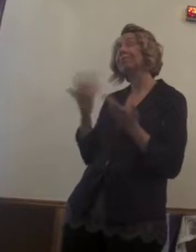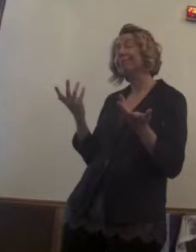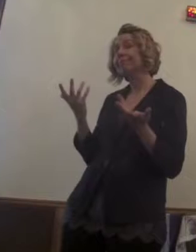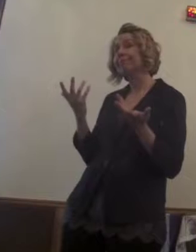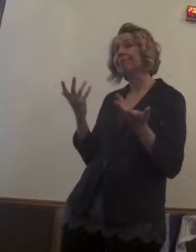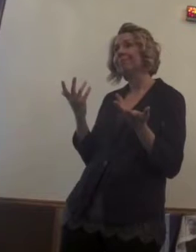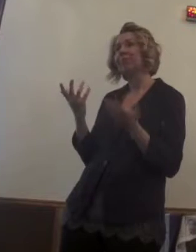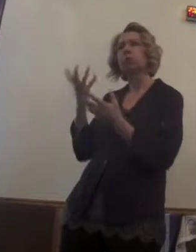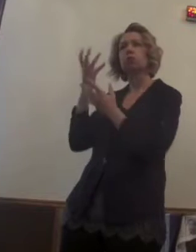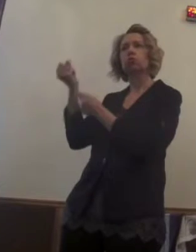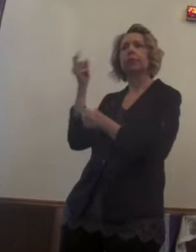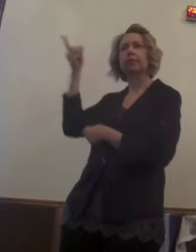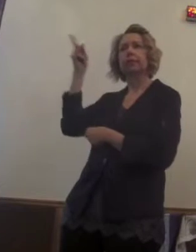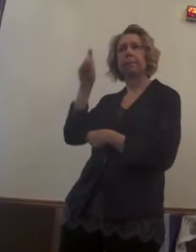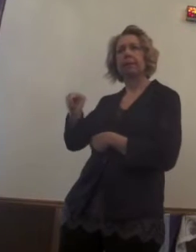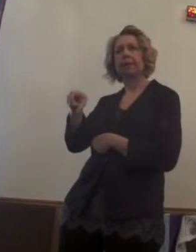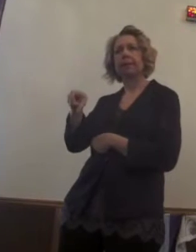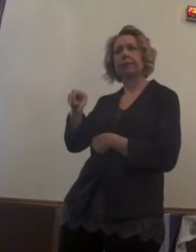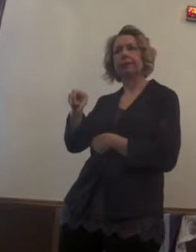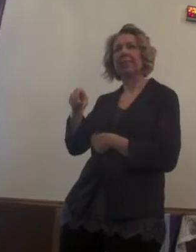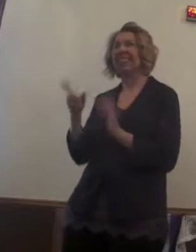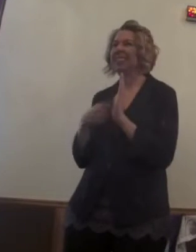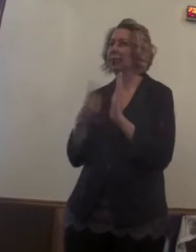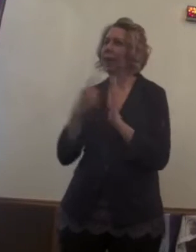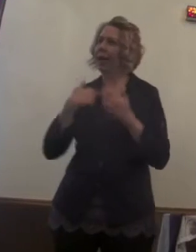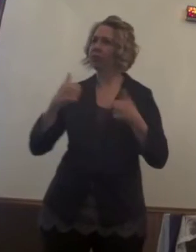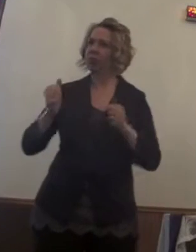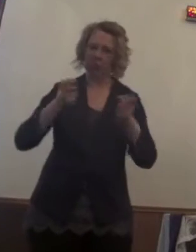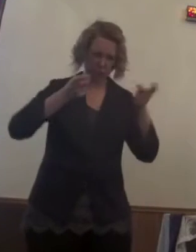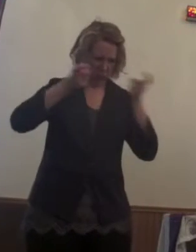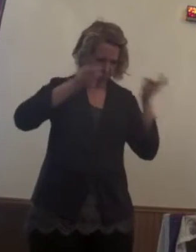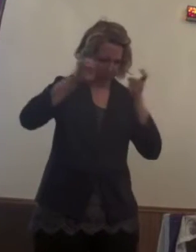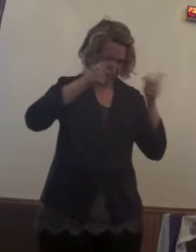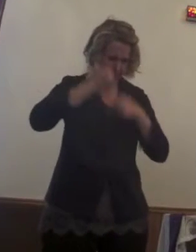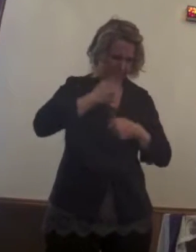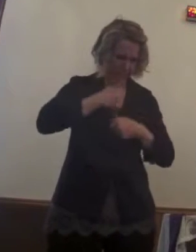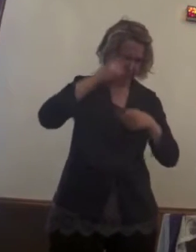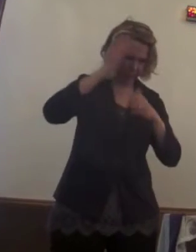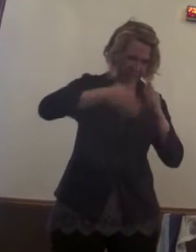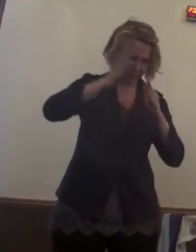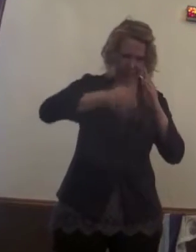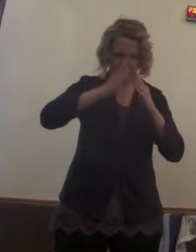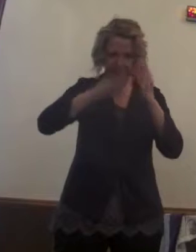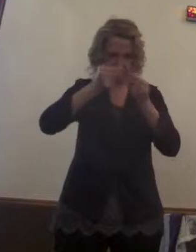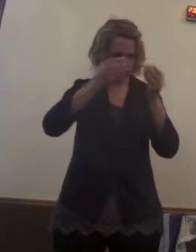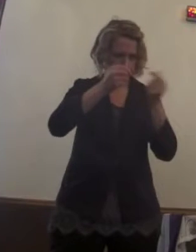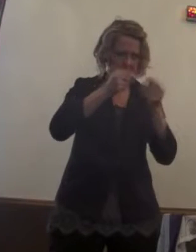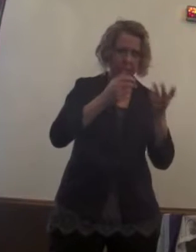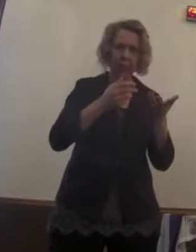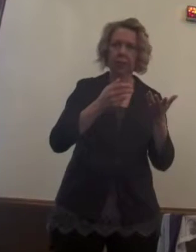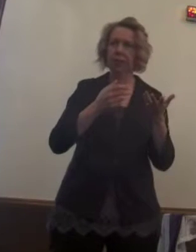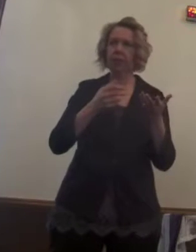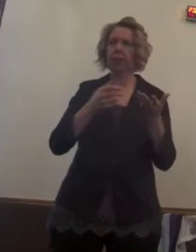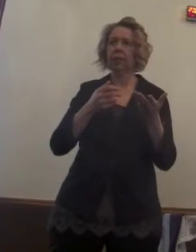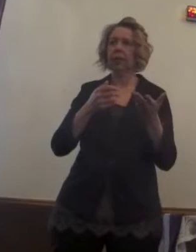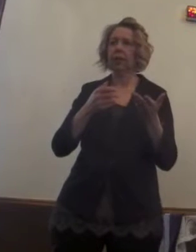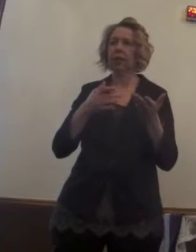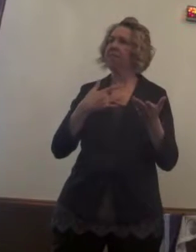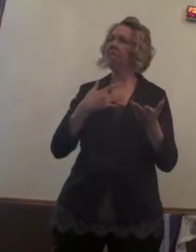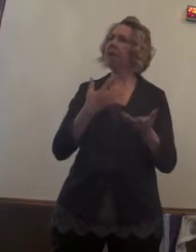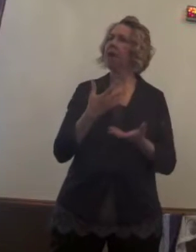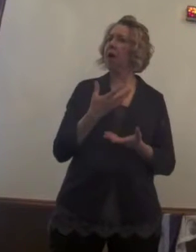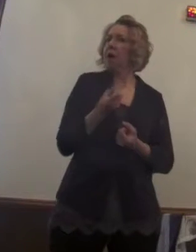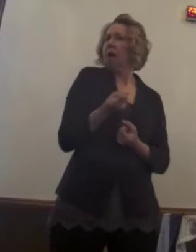All of these things we seek to control and put that trust that we have sometimes gives us that false sense of